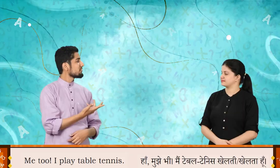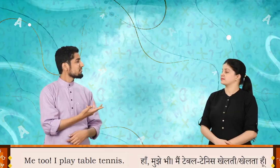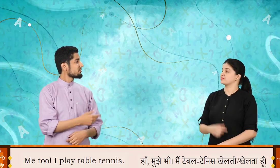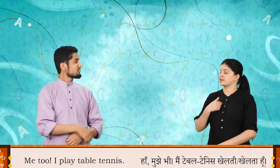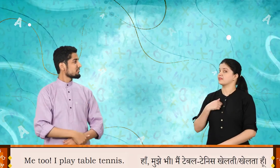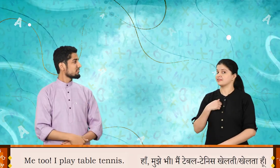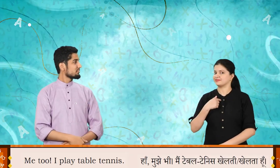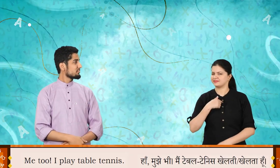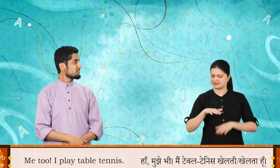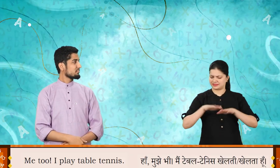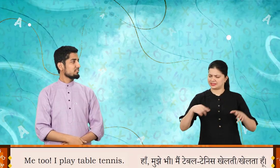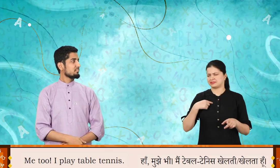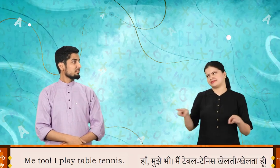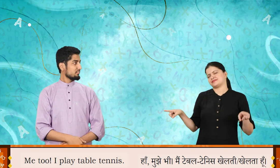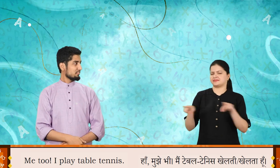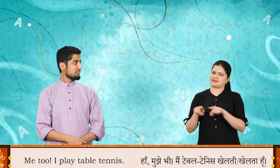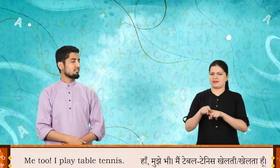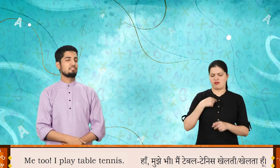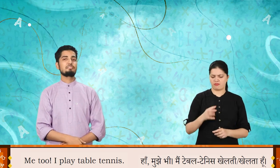Me too. I play table tennis.